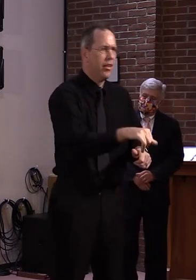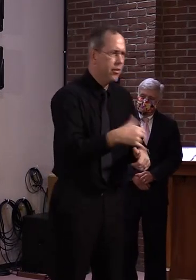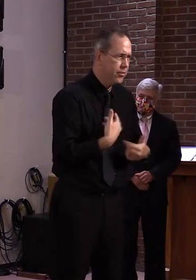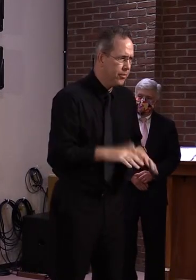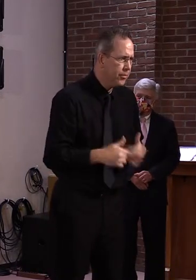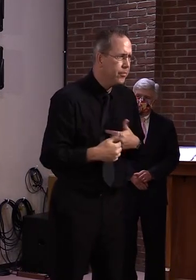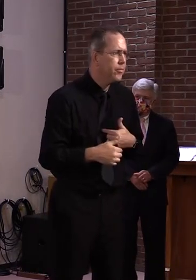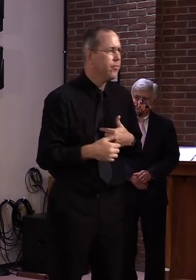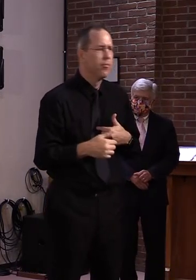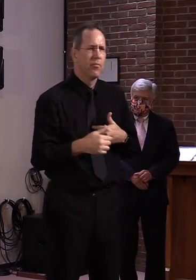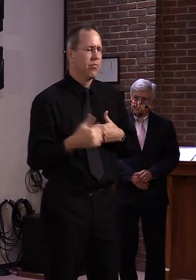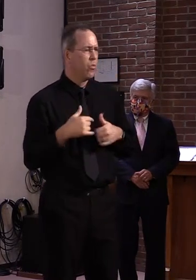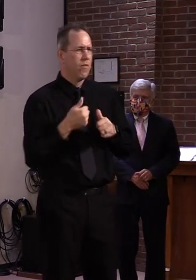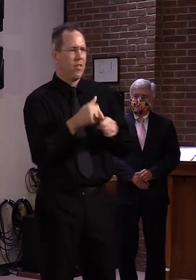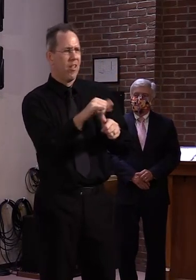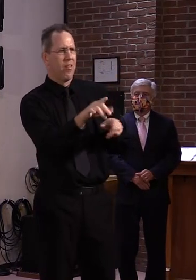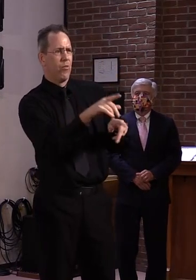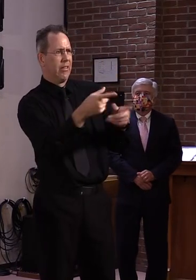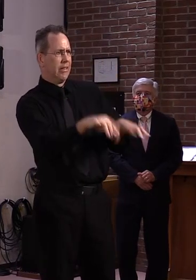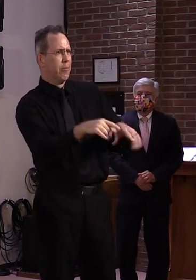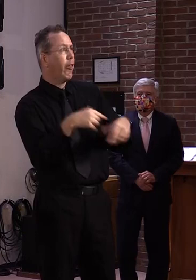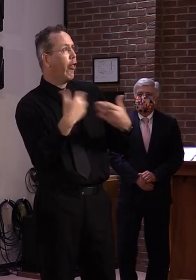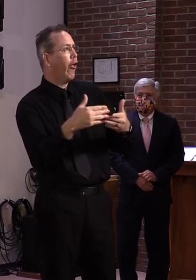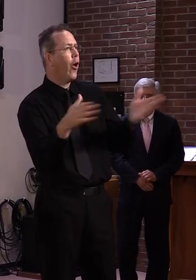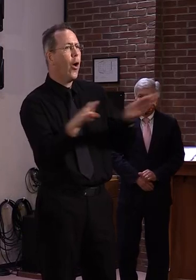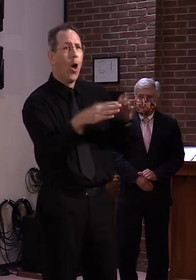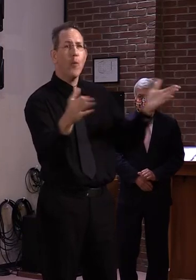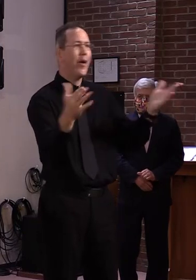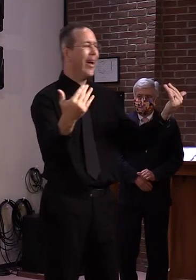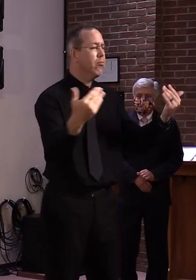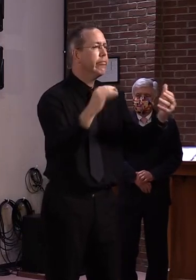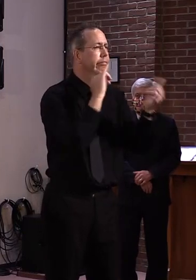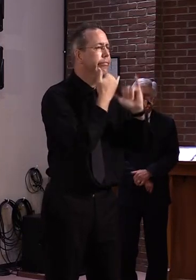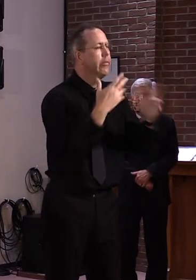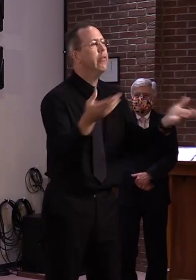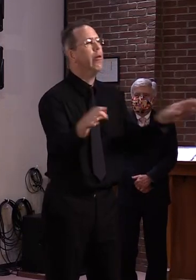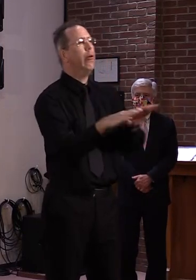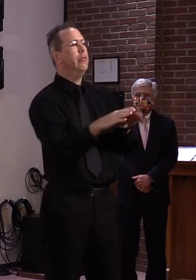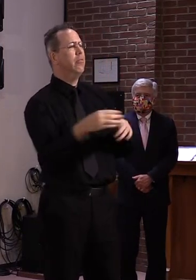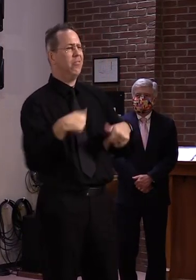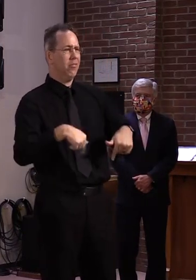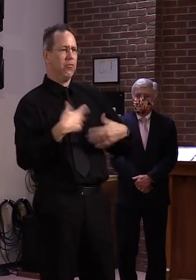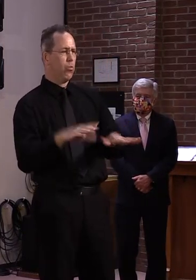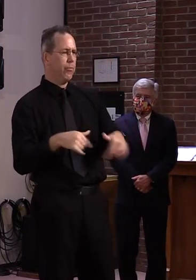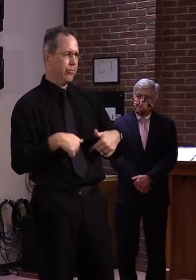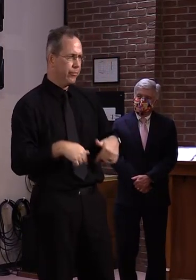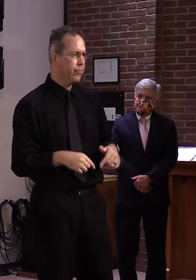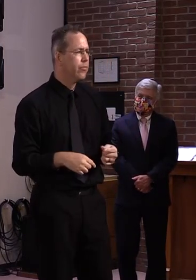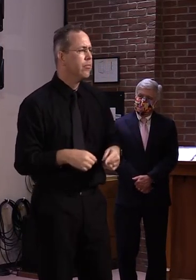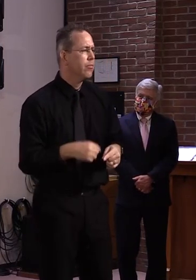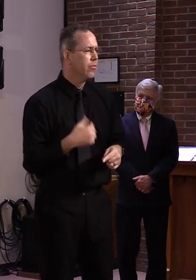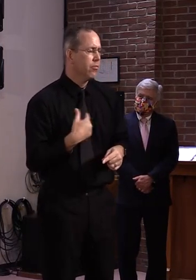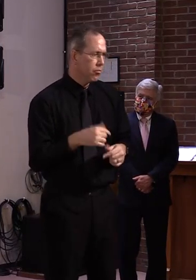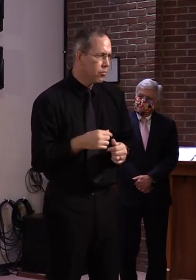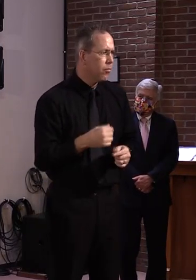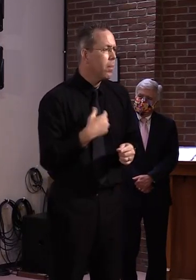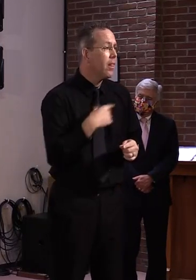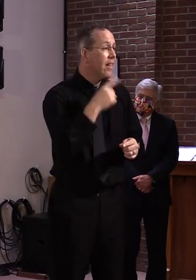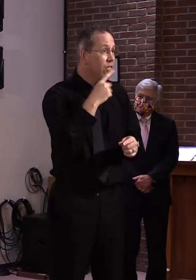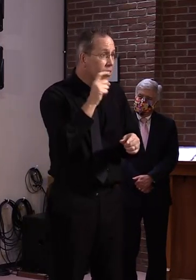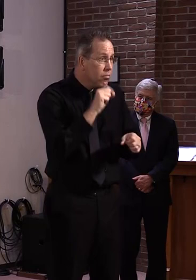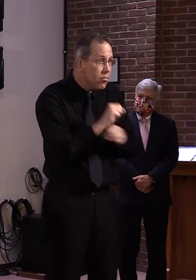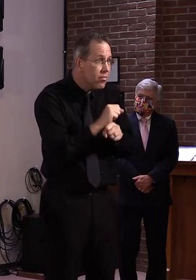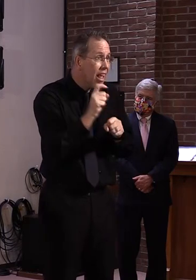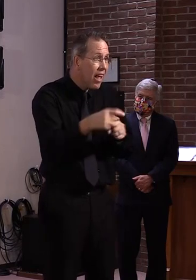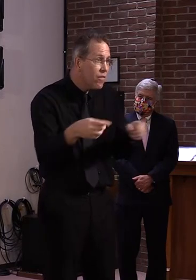If we if have to, if we we see the numbers change dramatically, obviously, we we do whatever is necessary to keep our monitor safe. But at this point